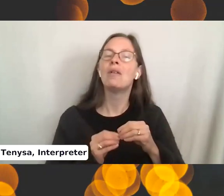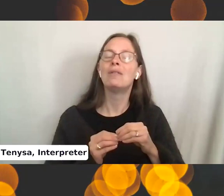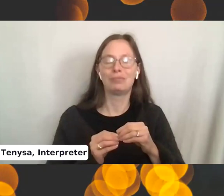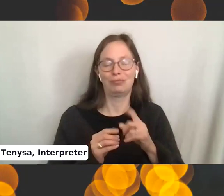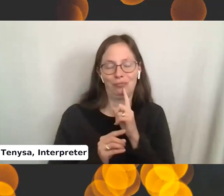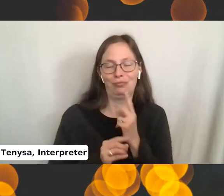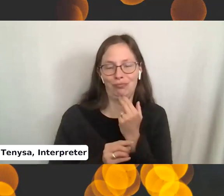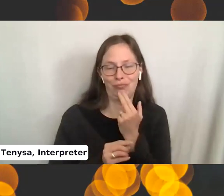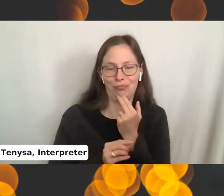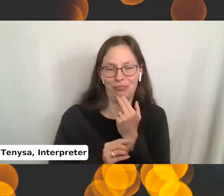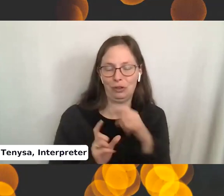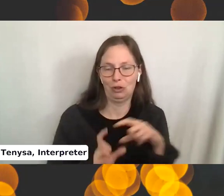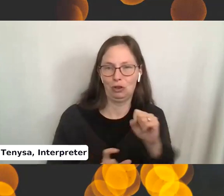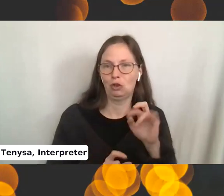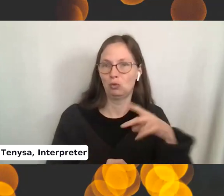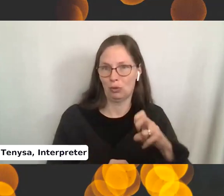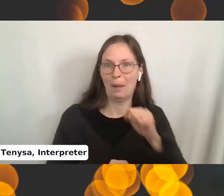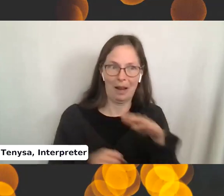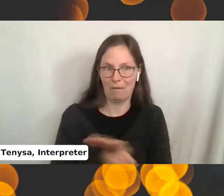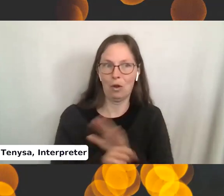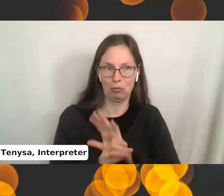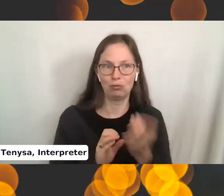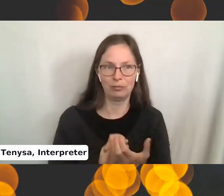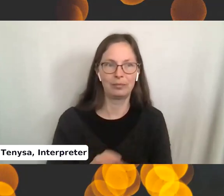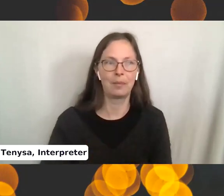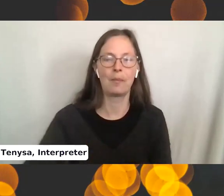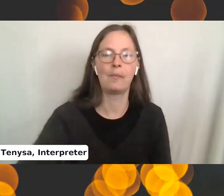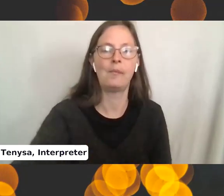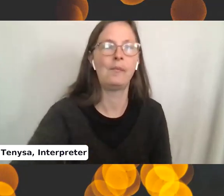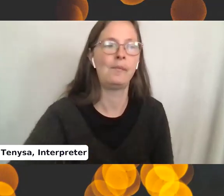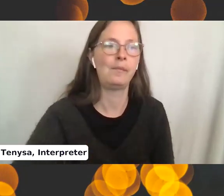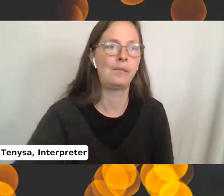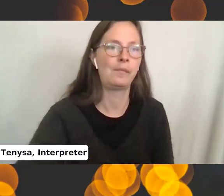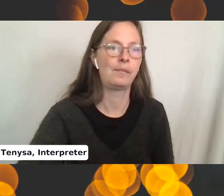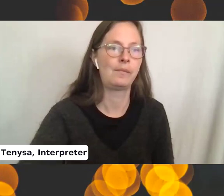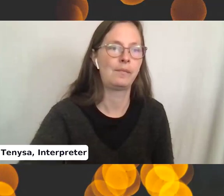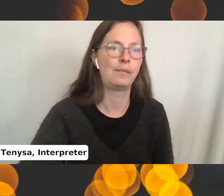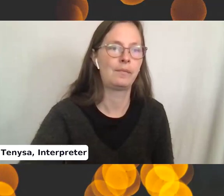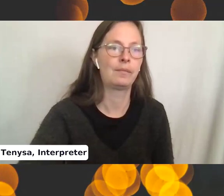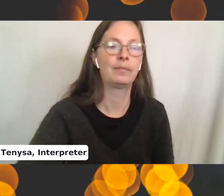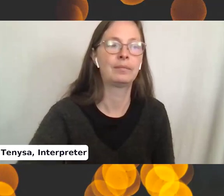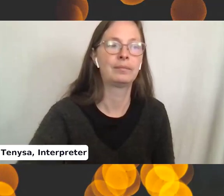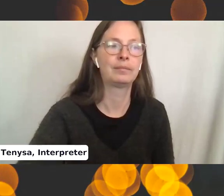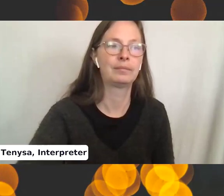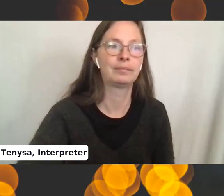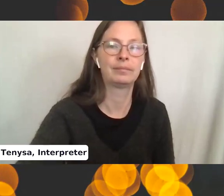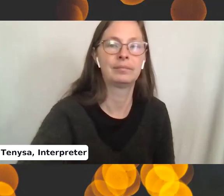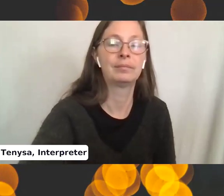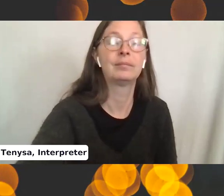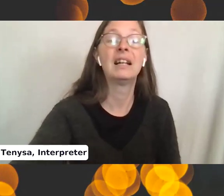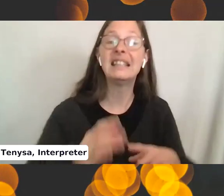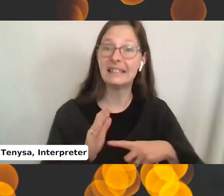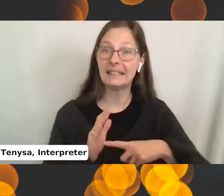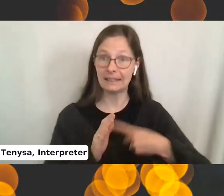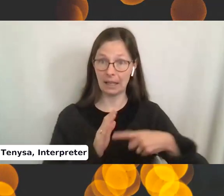So what we're going to do... Now sometimes you only have to do frogging for... Like if you make a mistake, like you find a mistake in